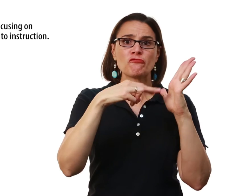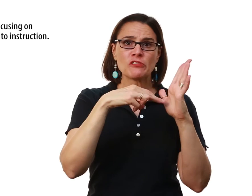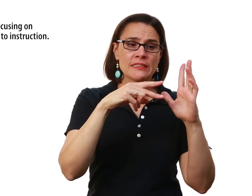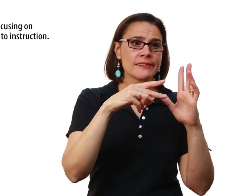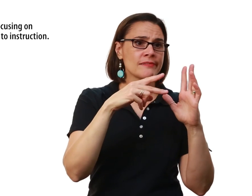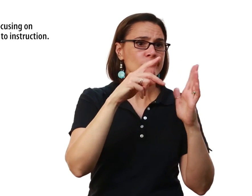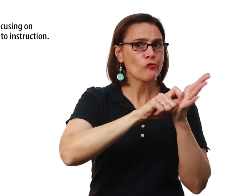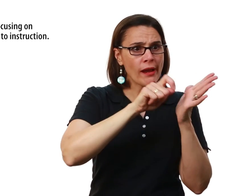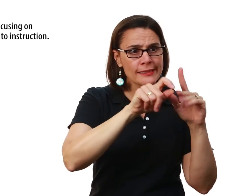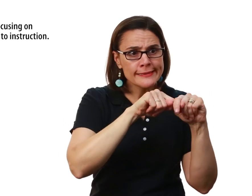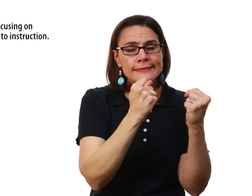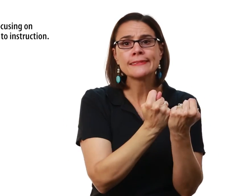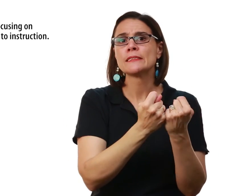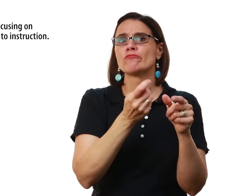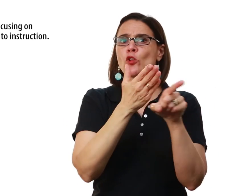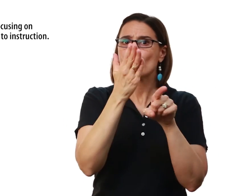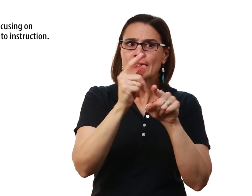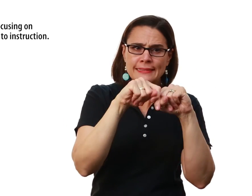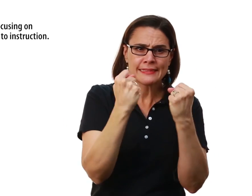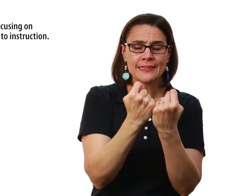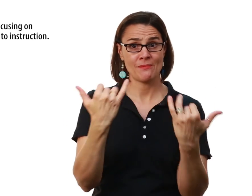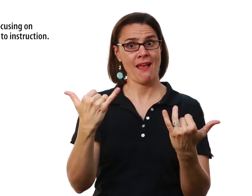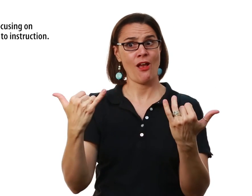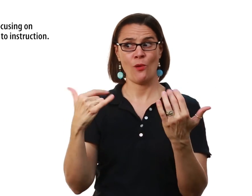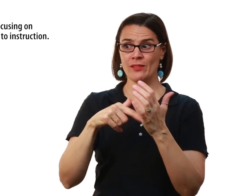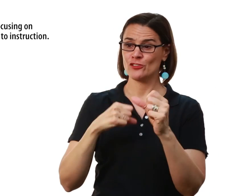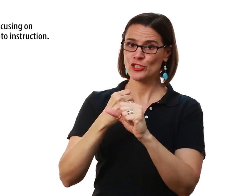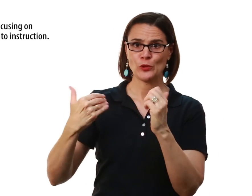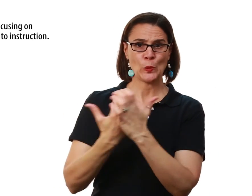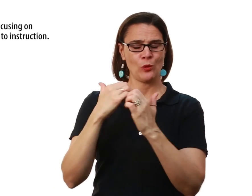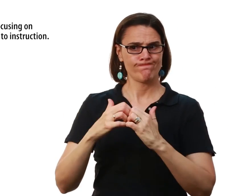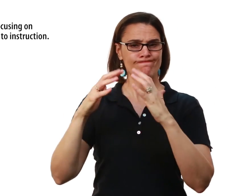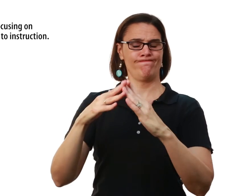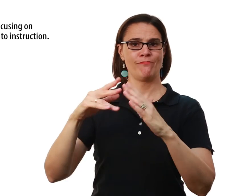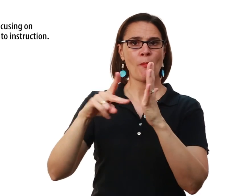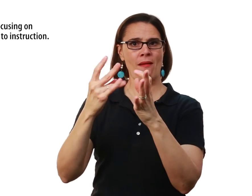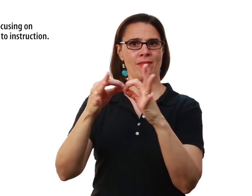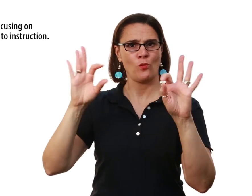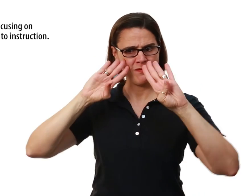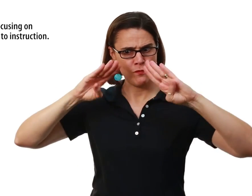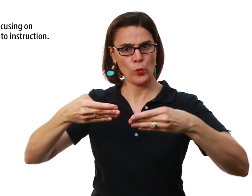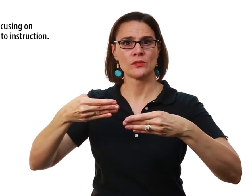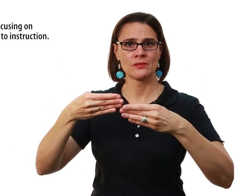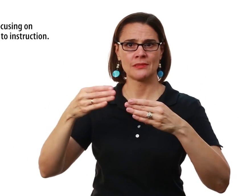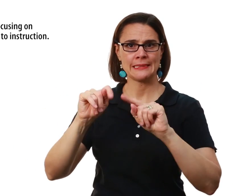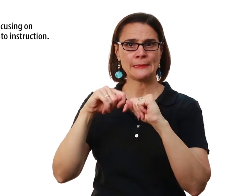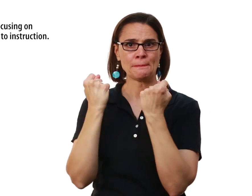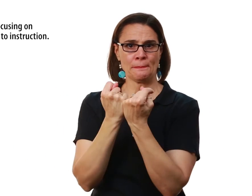ELA teams Career teams Well this year is the first time We will have a bilingual curriculum team Focusing on bilingual